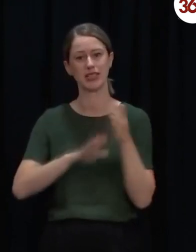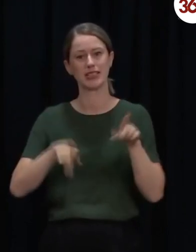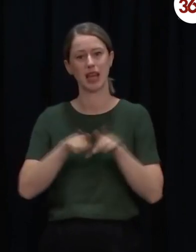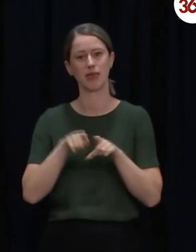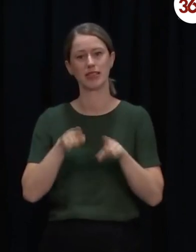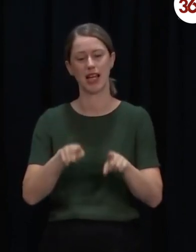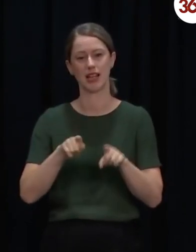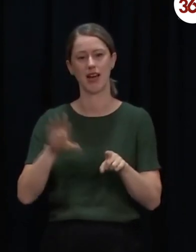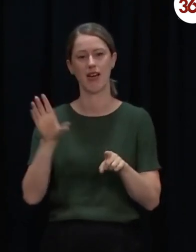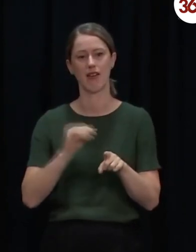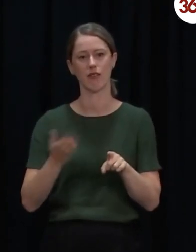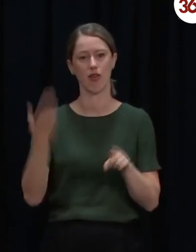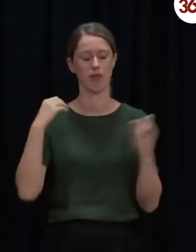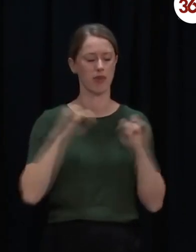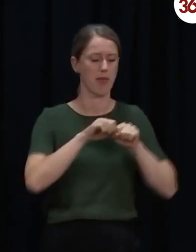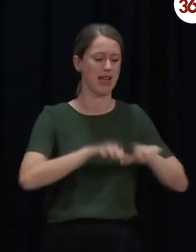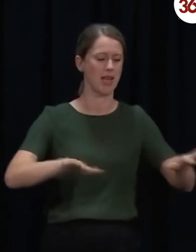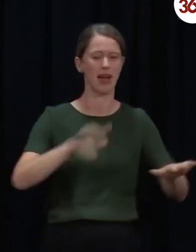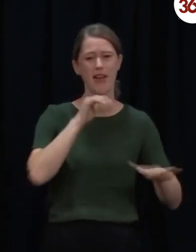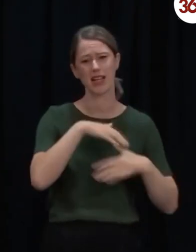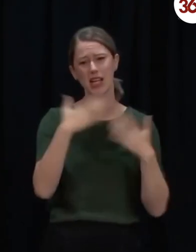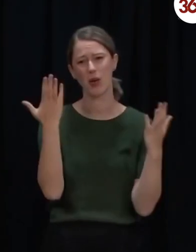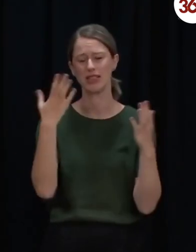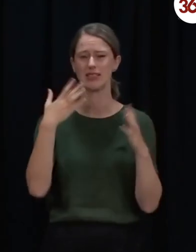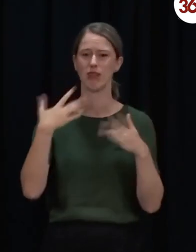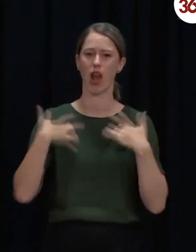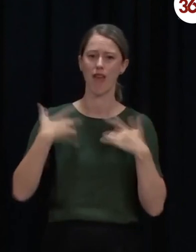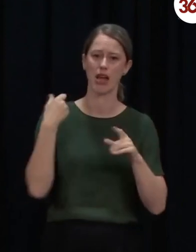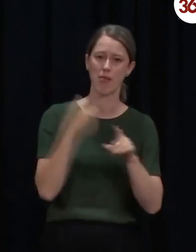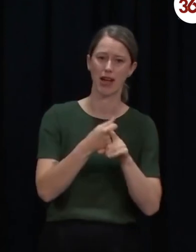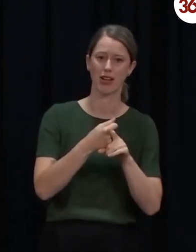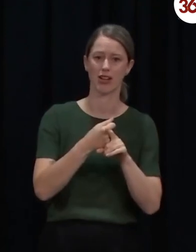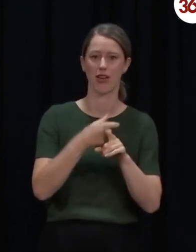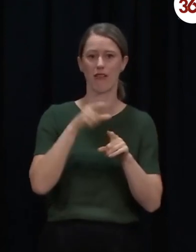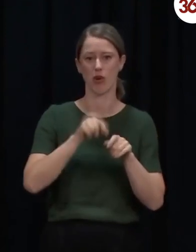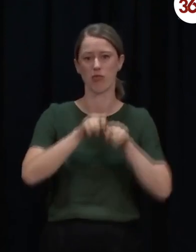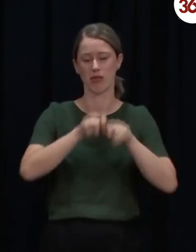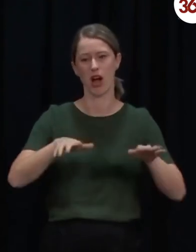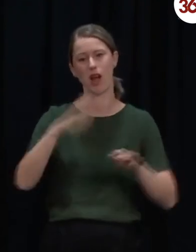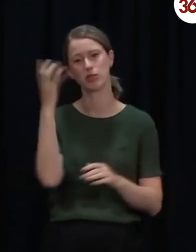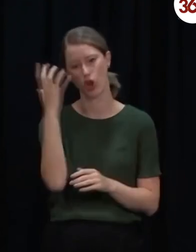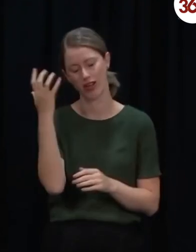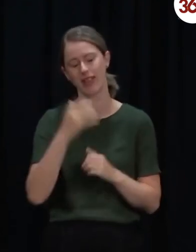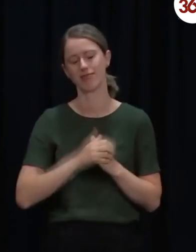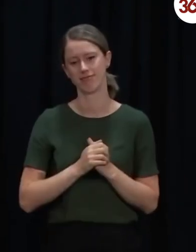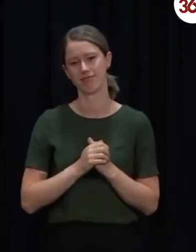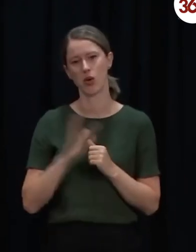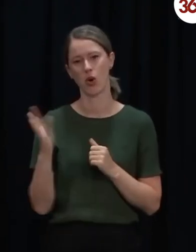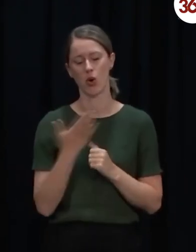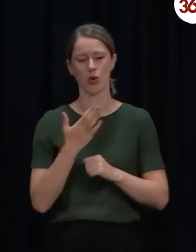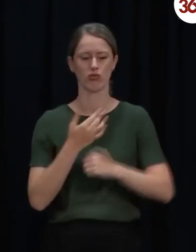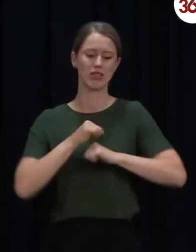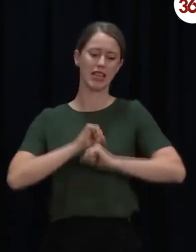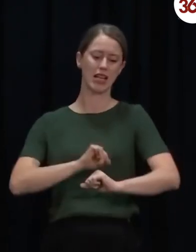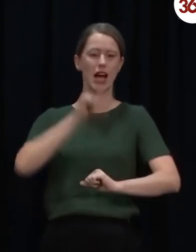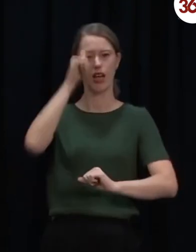result of the pandemic. And to anyone who's caught up in that scenario, I'm so sorry, but we are all so resilient. And I